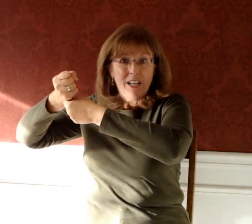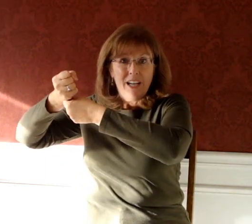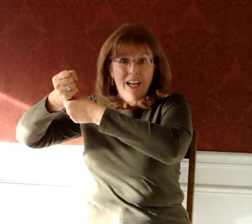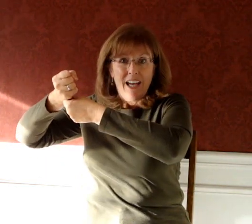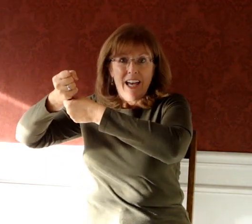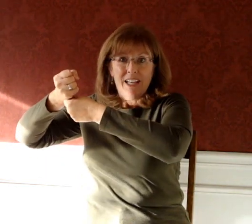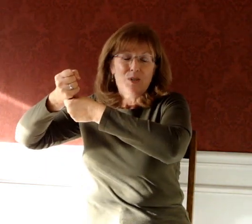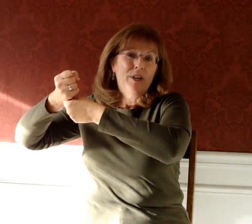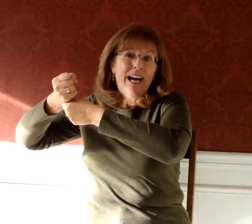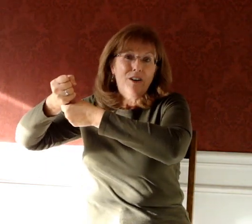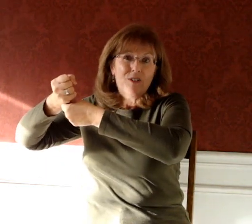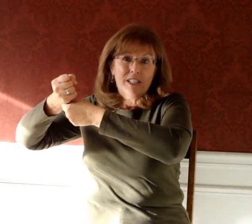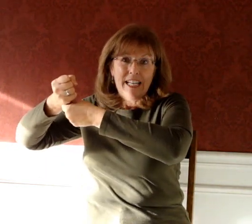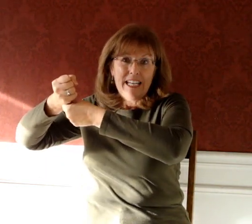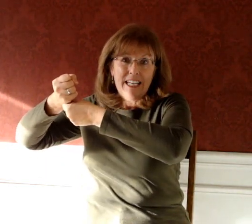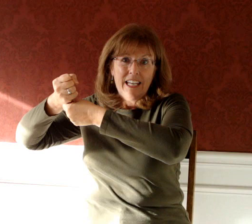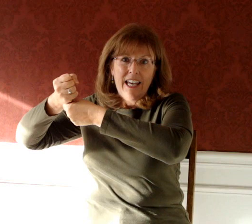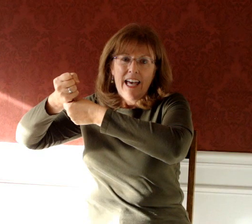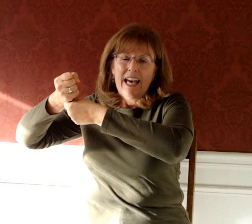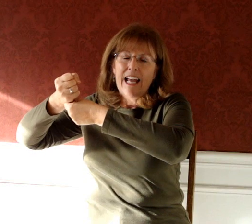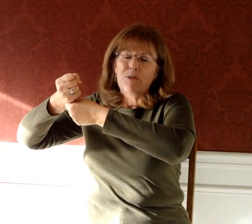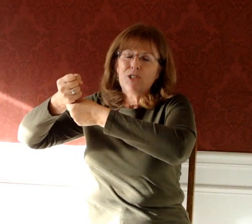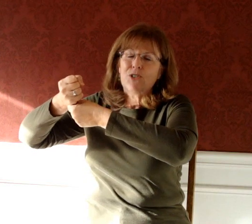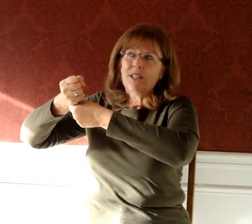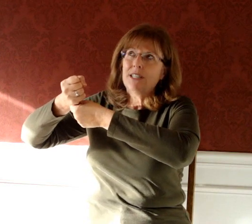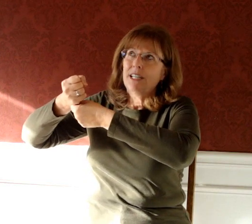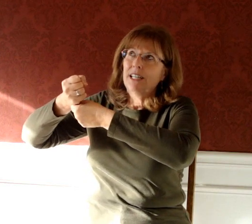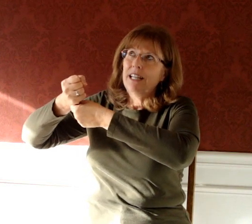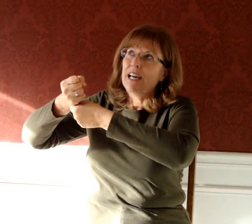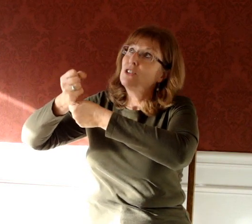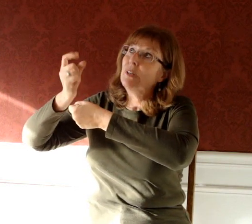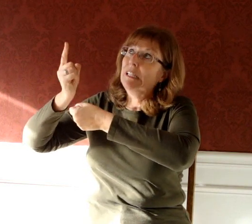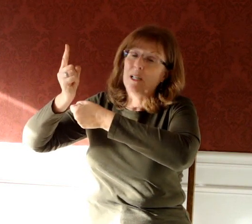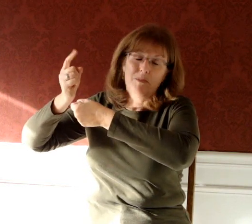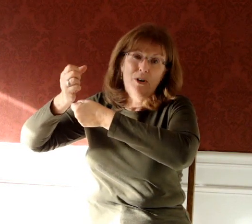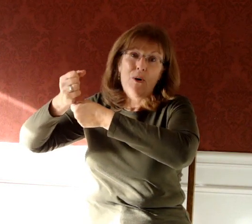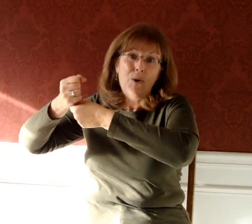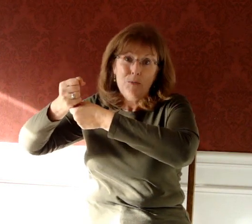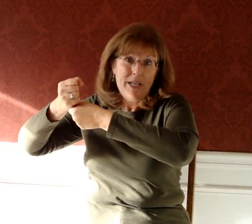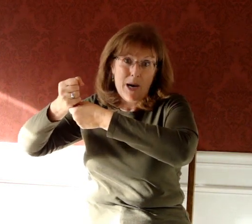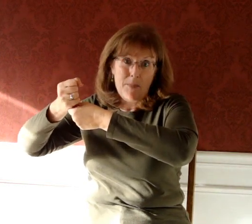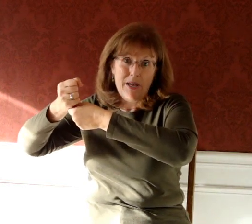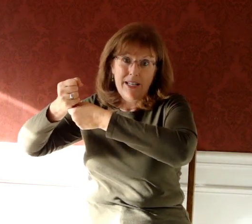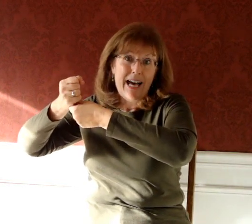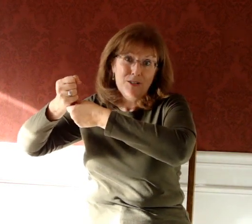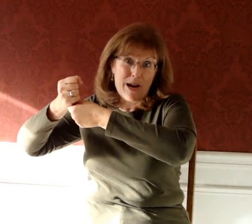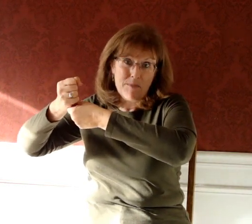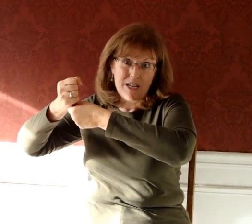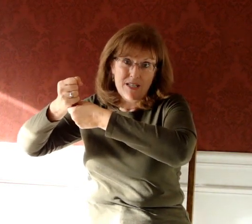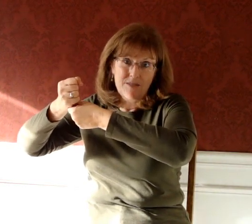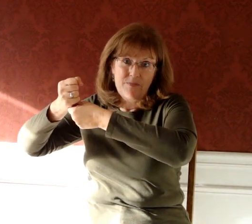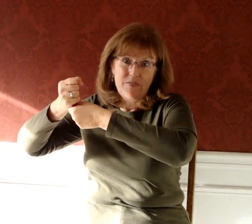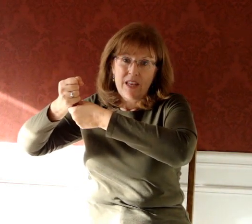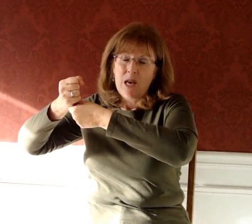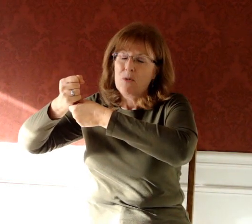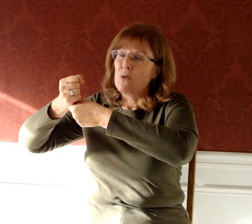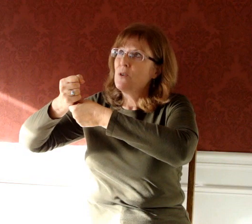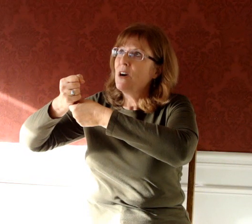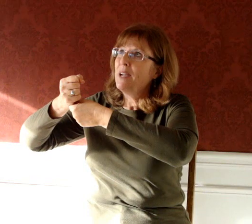and swing out over the lake, and I was trusting in that tree limb to hold me up and not drop me. But when we're talking